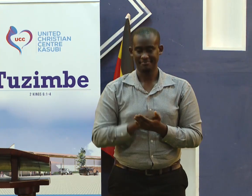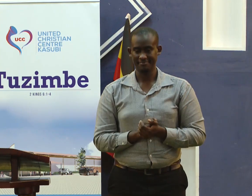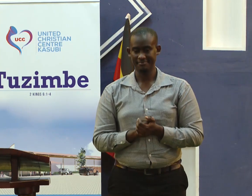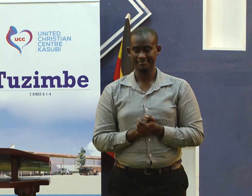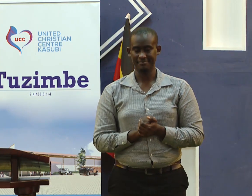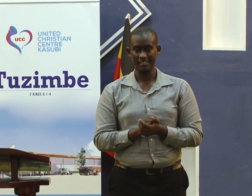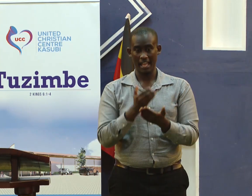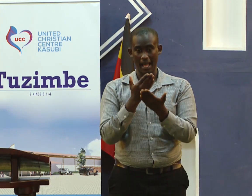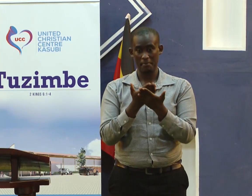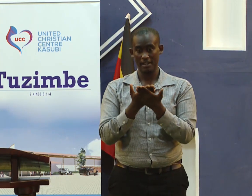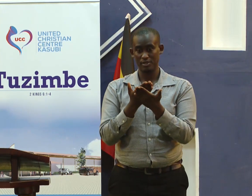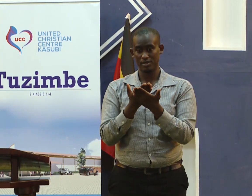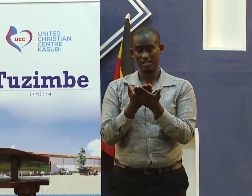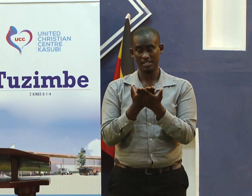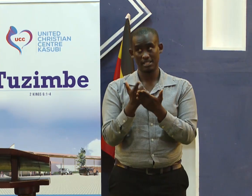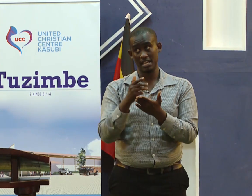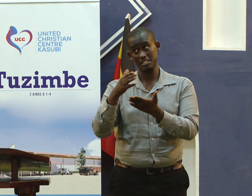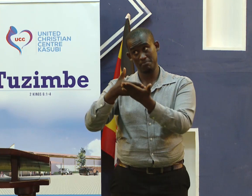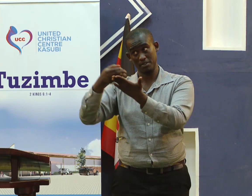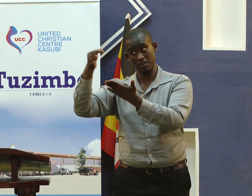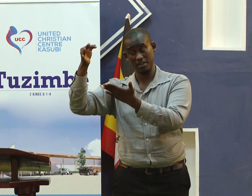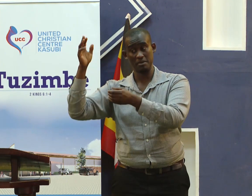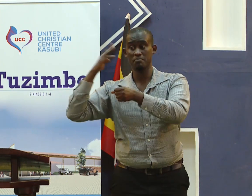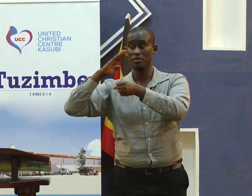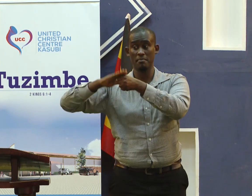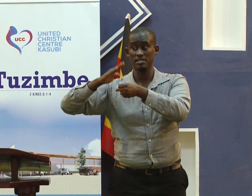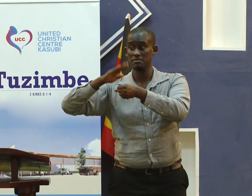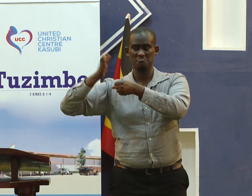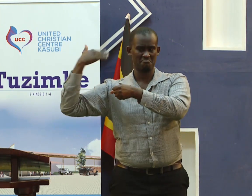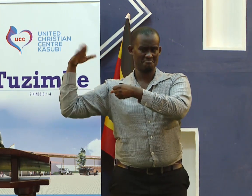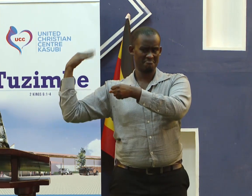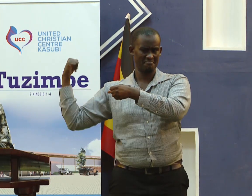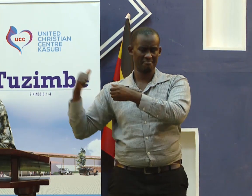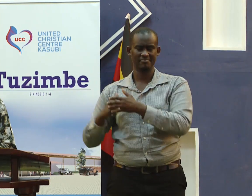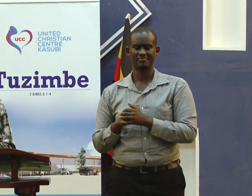I pray to God that that spirit that was promised to us he